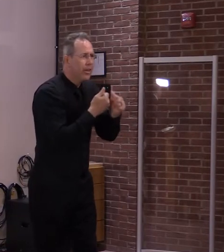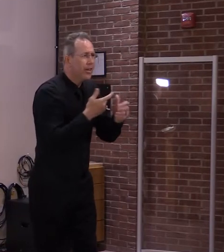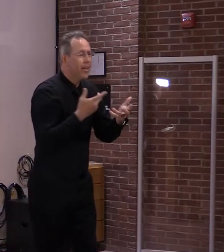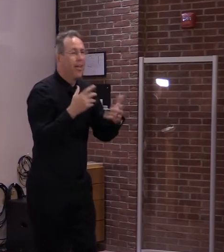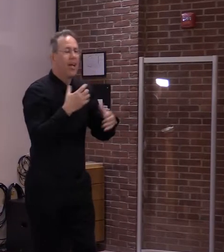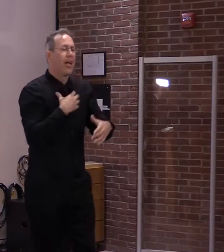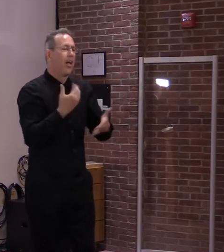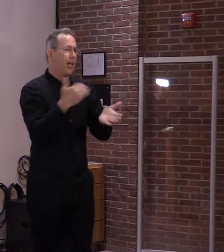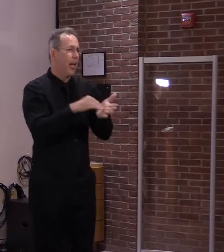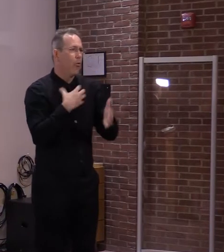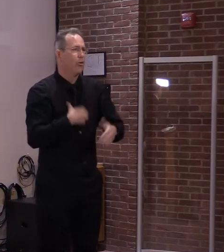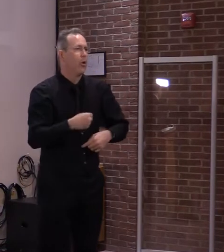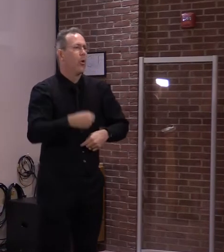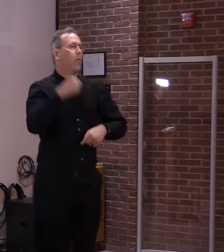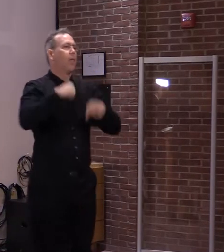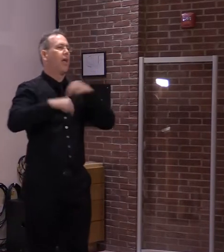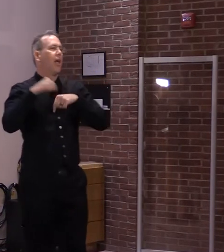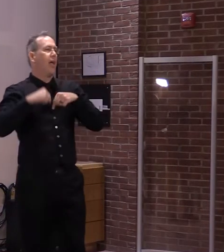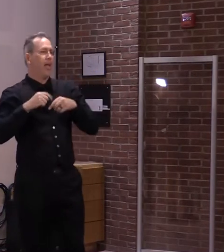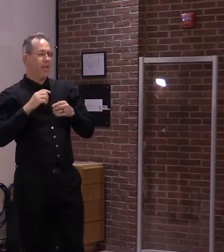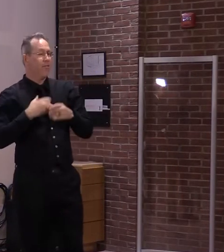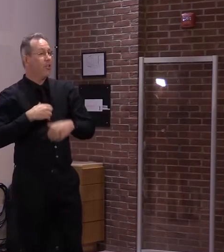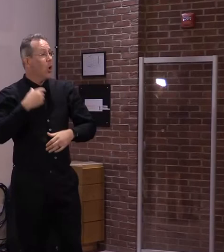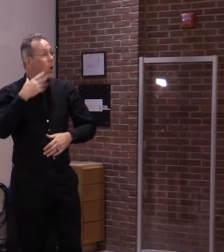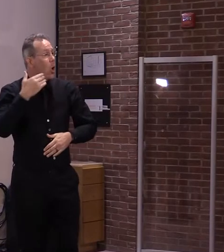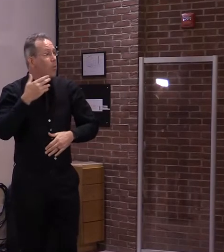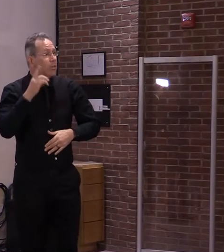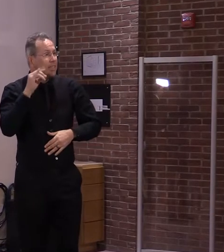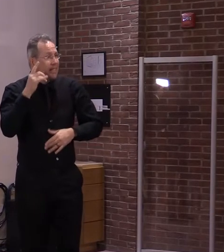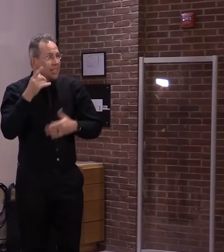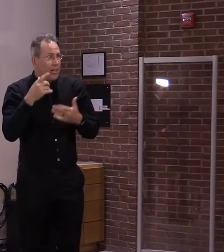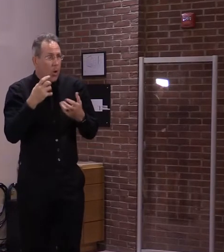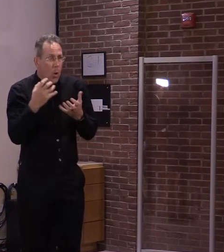a point where we could come to some resolution.